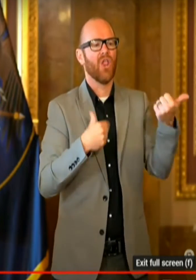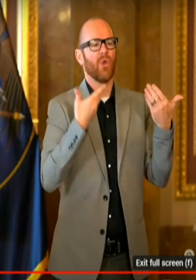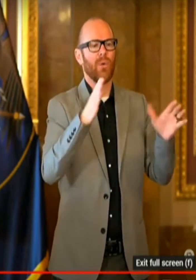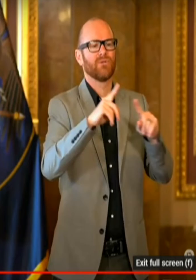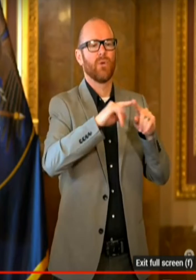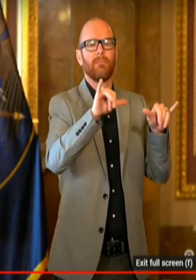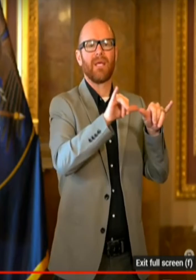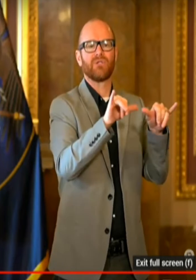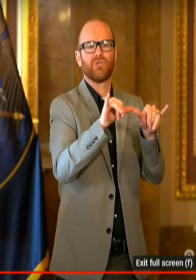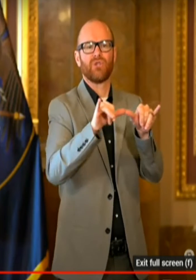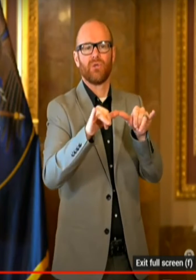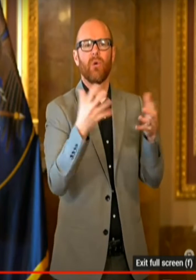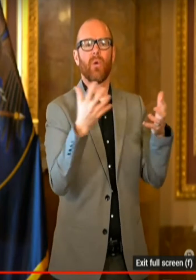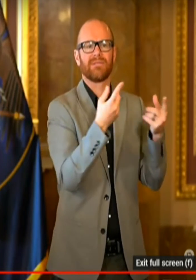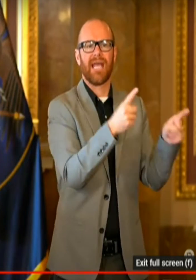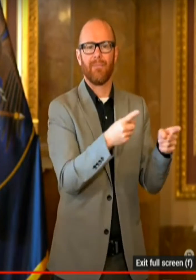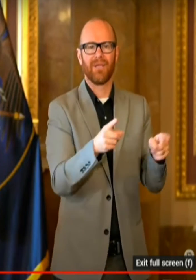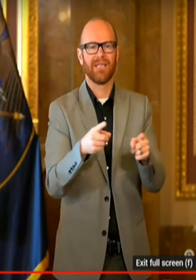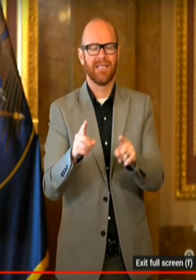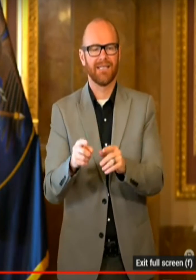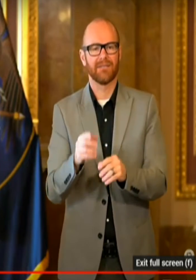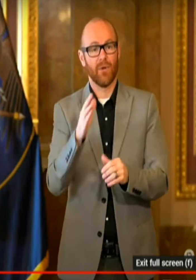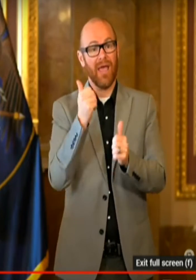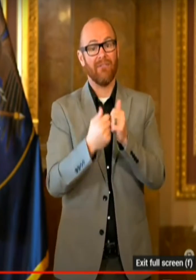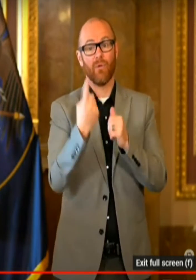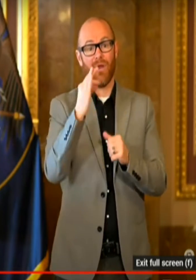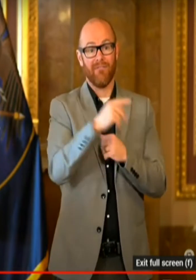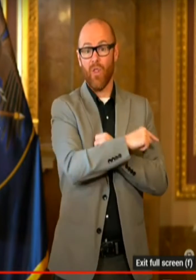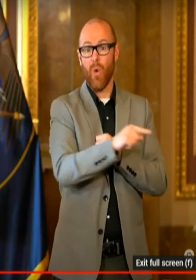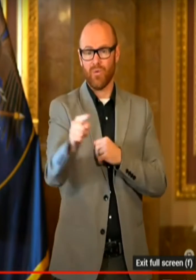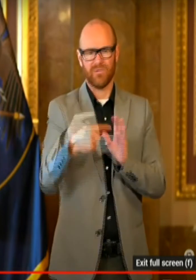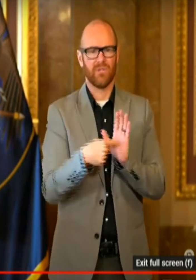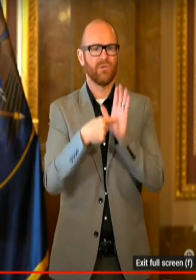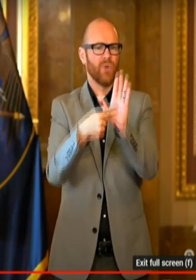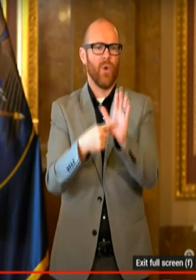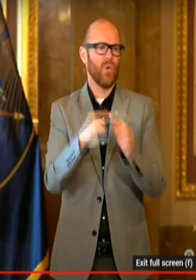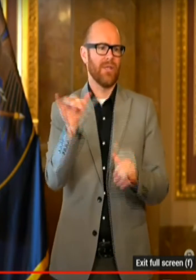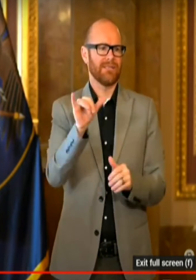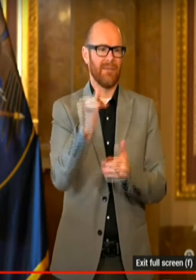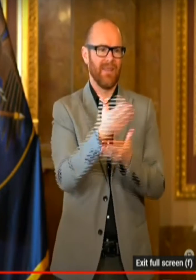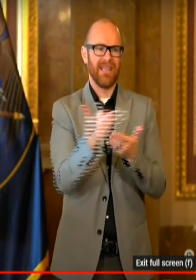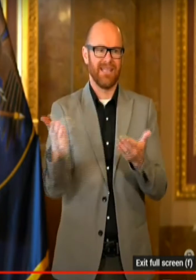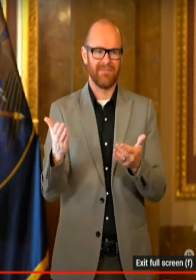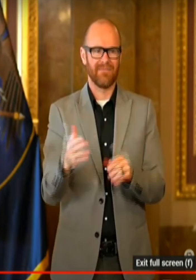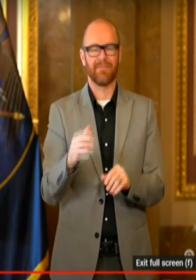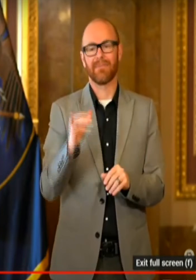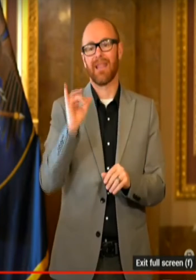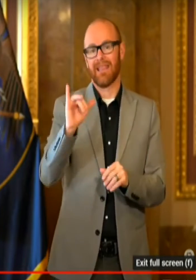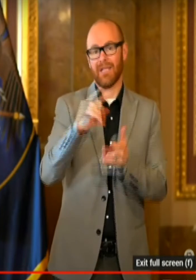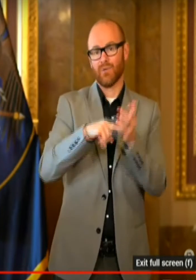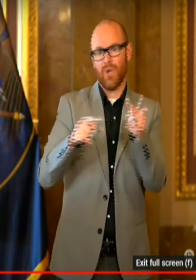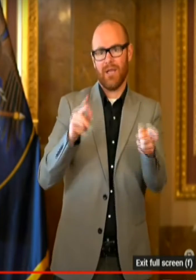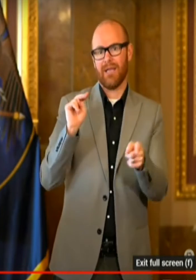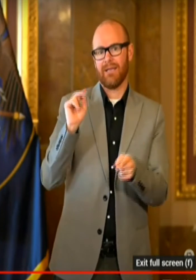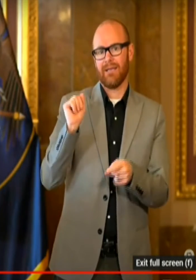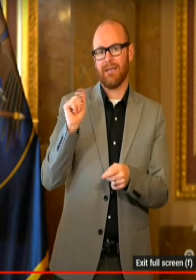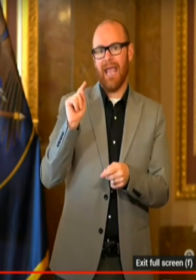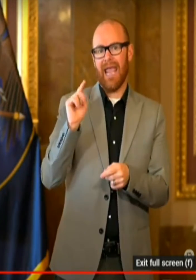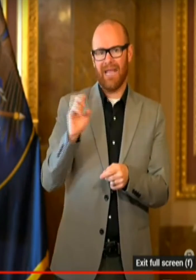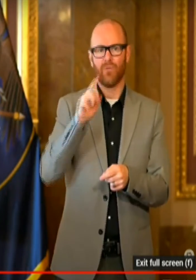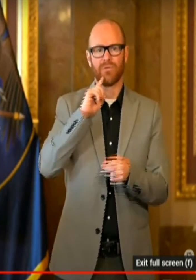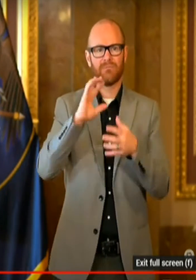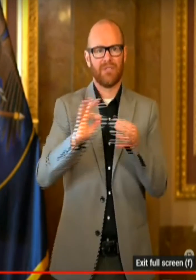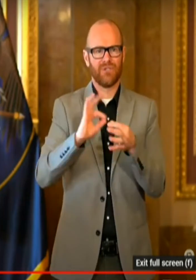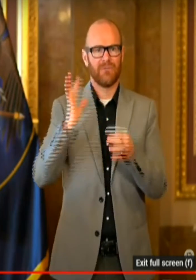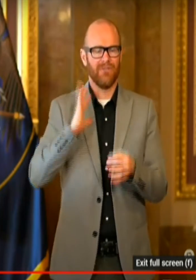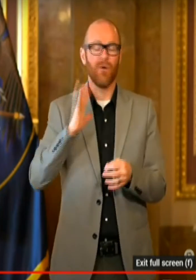see what's happening. And every one of them shows the same thing. And that's what Nate was mentioning today. By